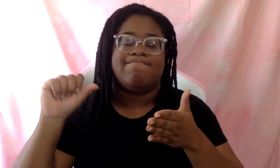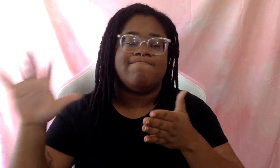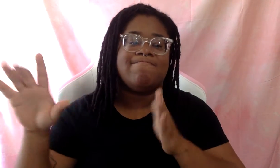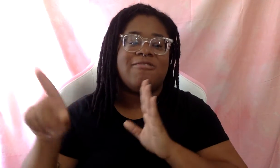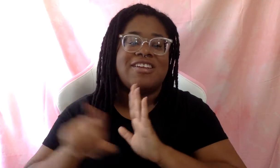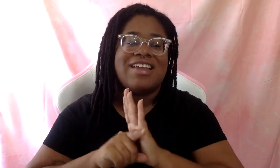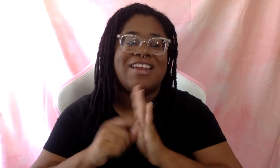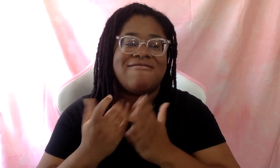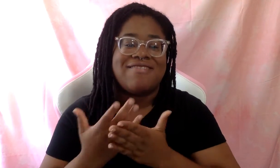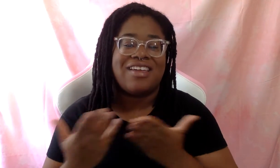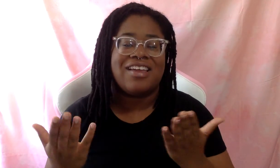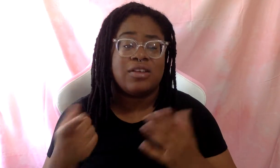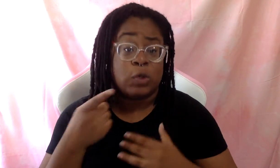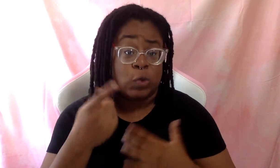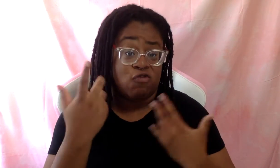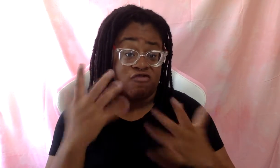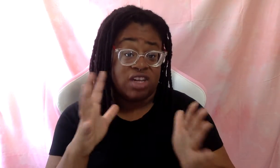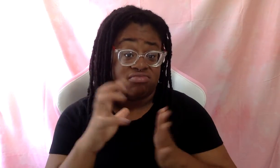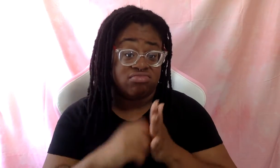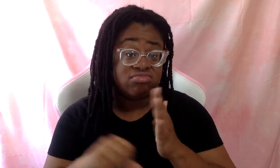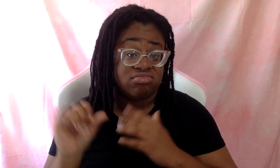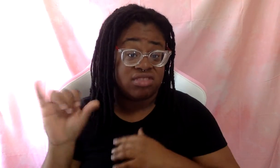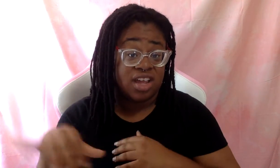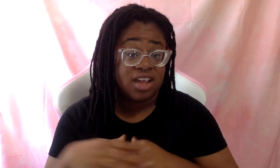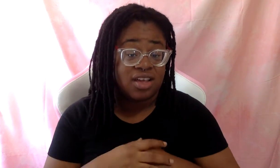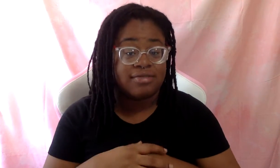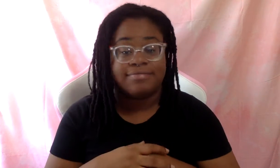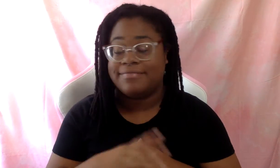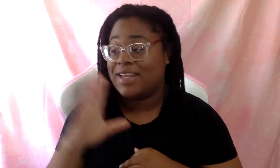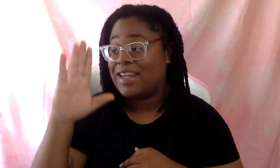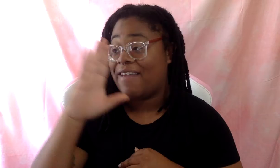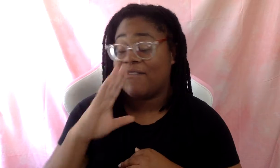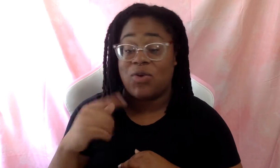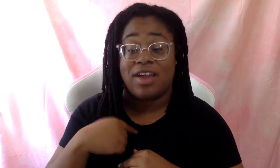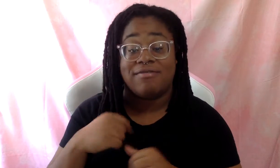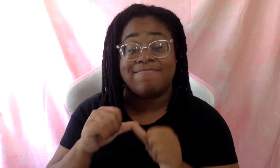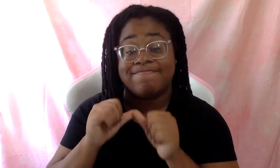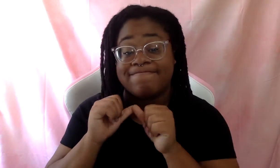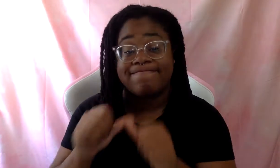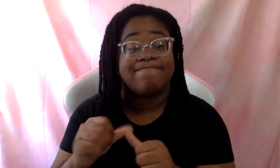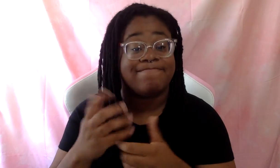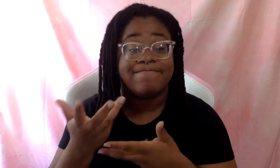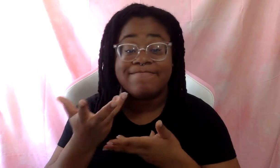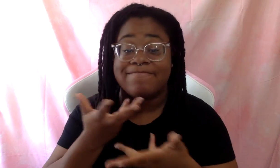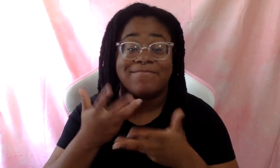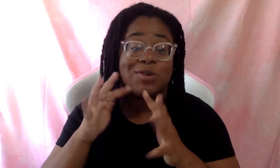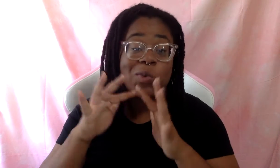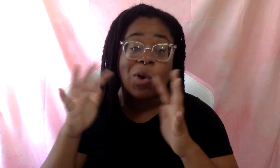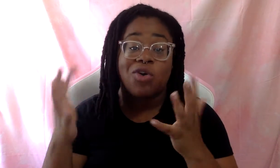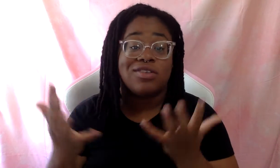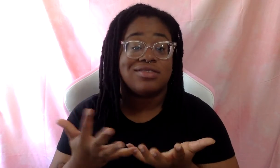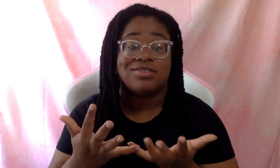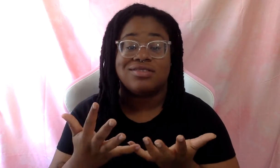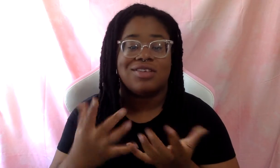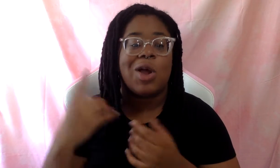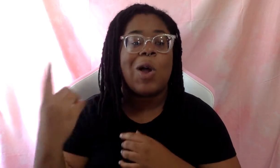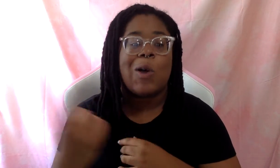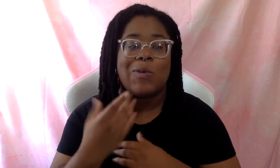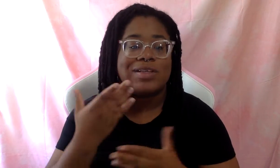you done extracting that from yourself? Never. I have to engage the, I have to engage the world. And so it will always be imparted